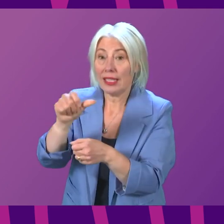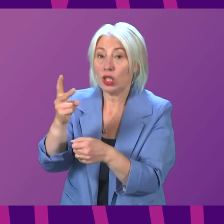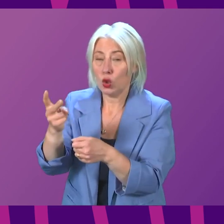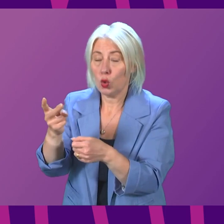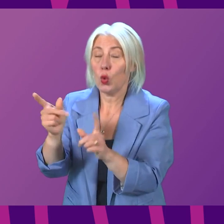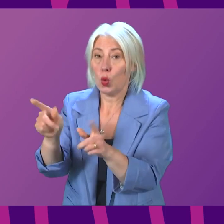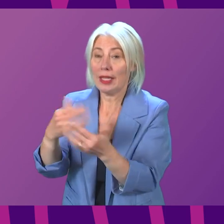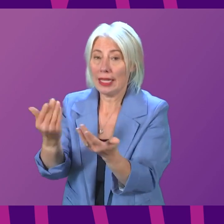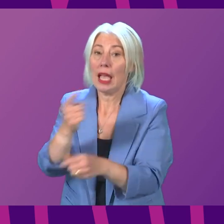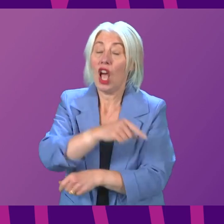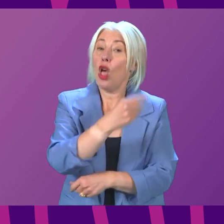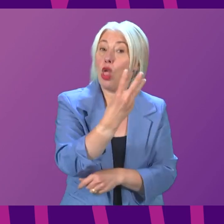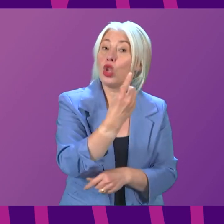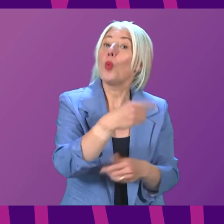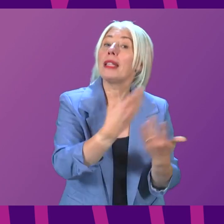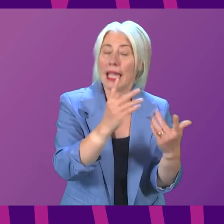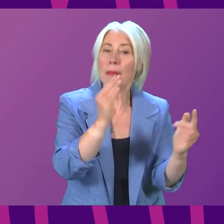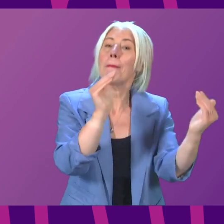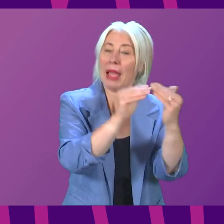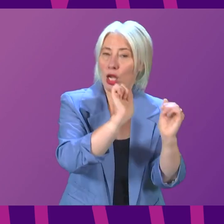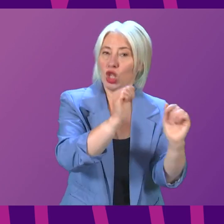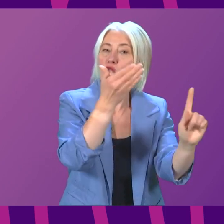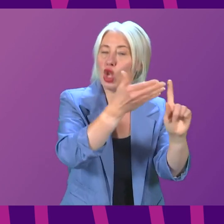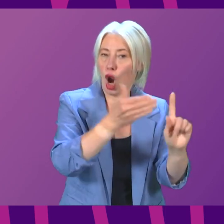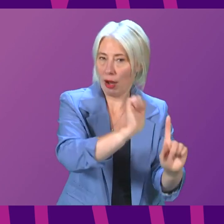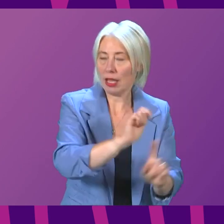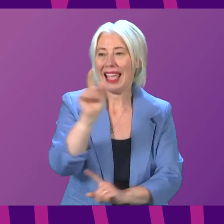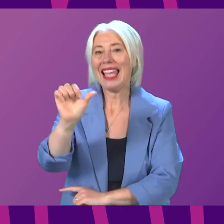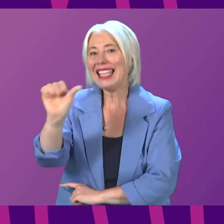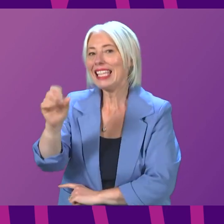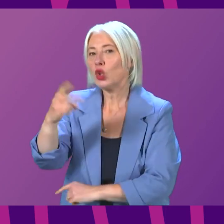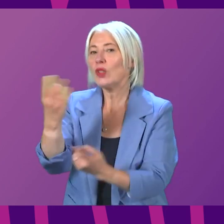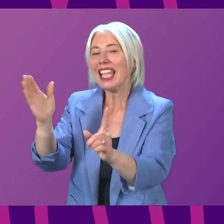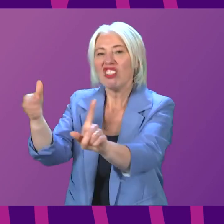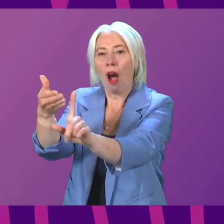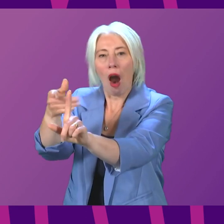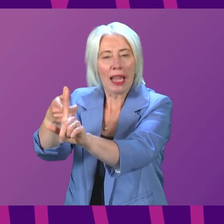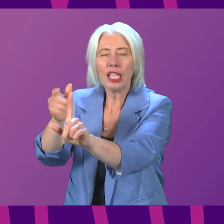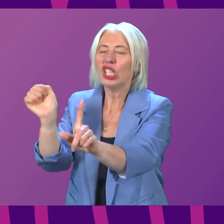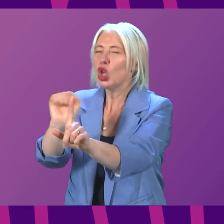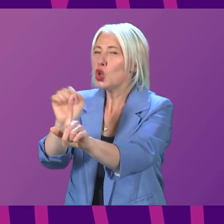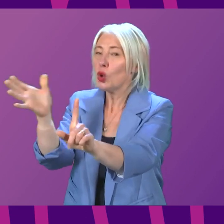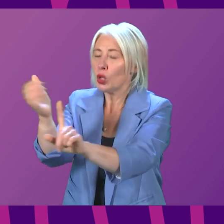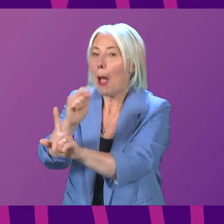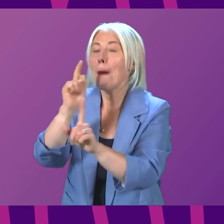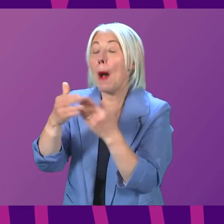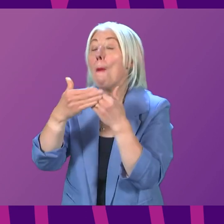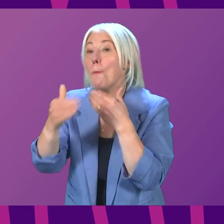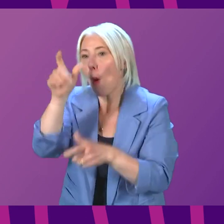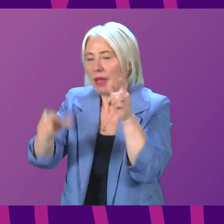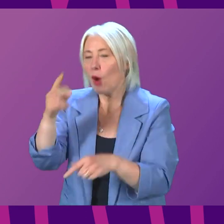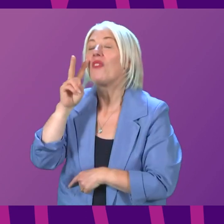The 31-day target has been met. With the 62-day target, although the target has not been met, more patients are being seen on